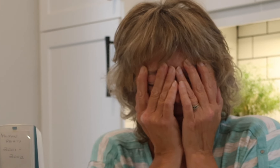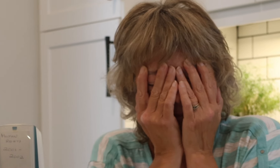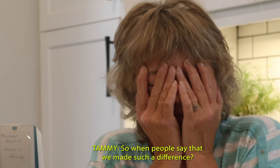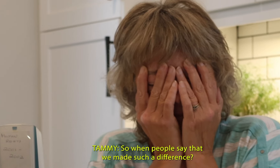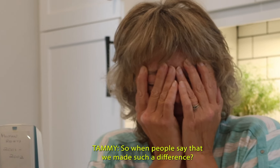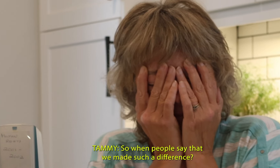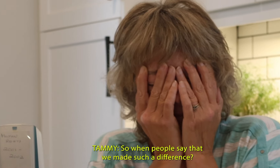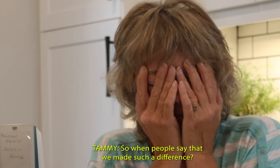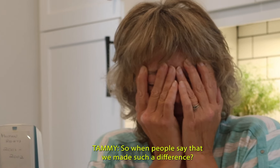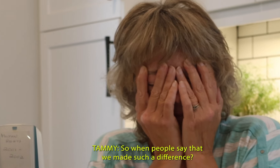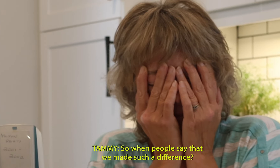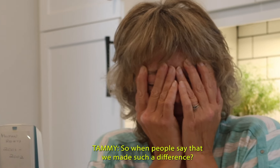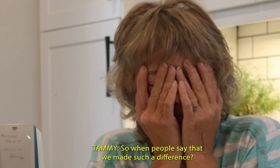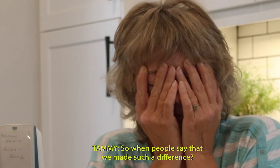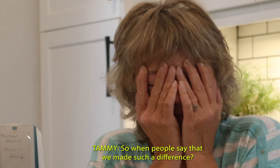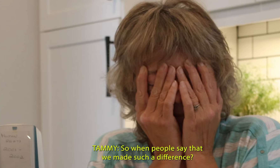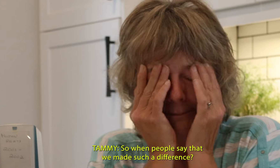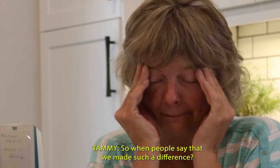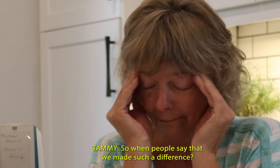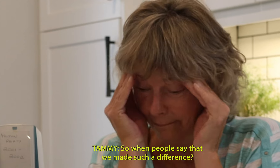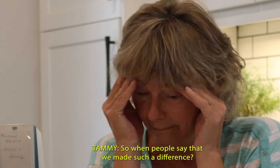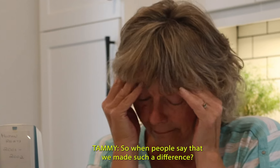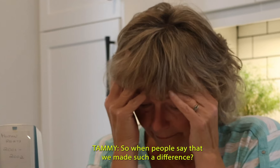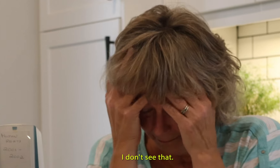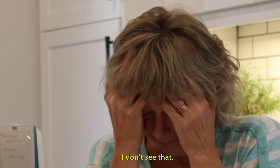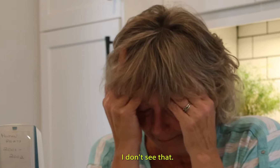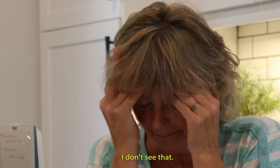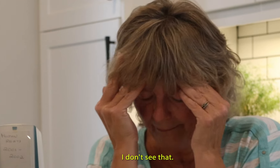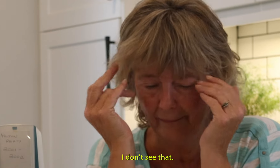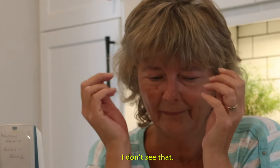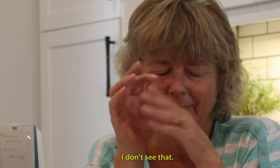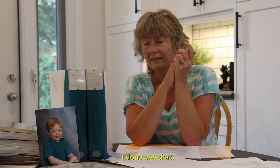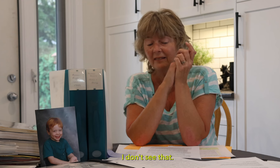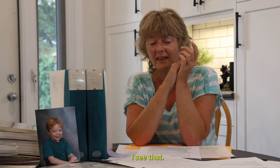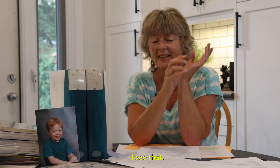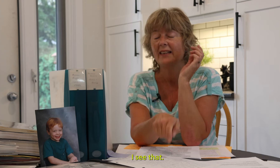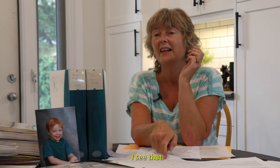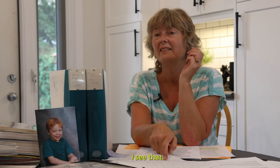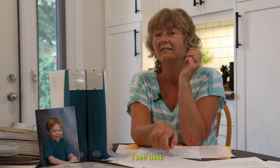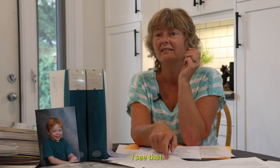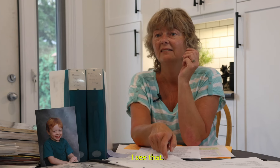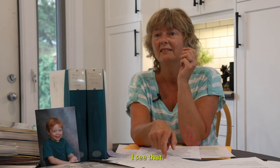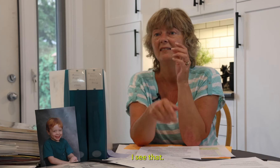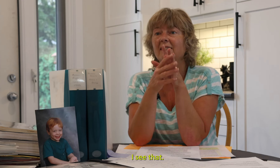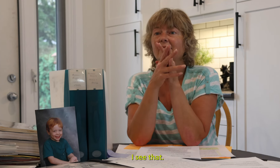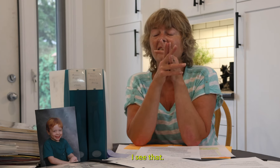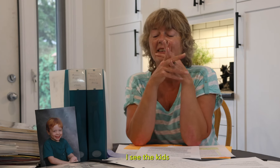So when people say that we made such a difference, I don't see that. I see that. I